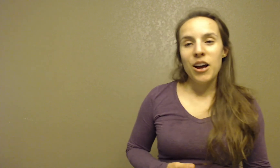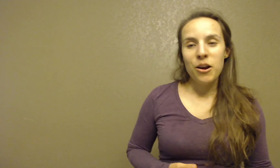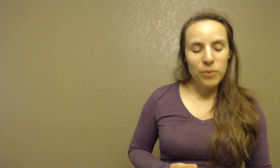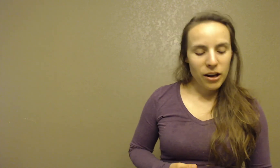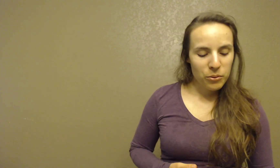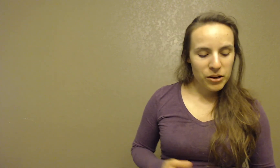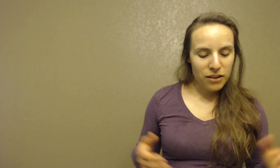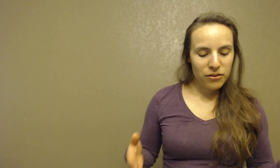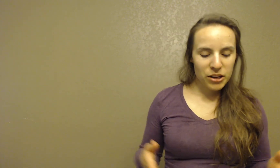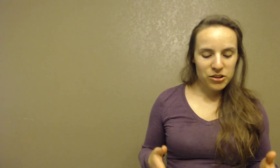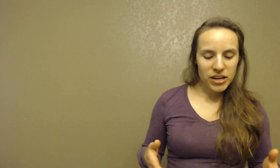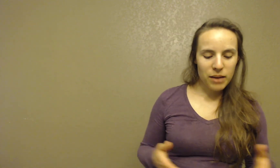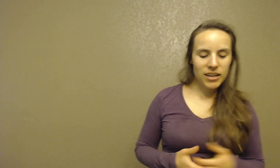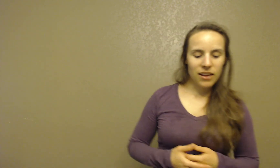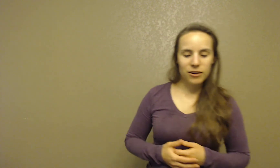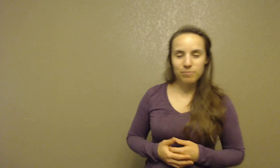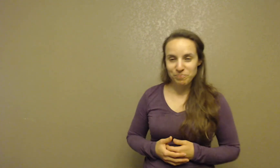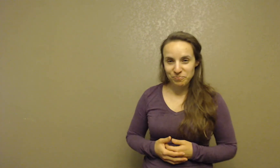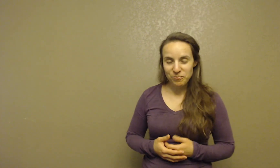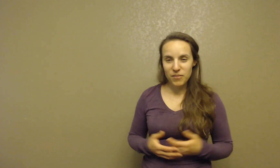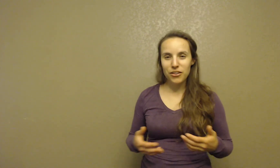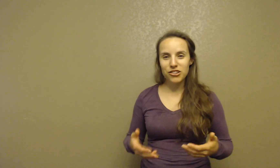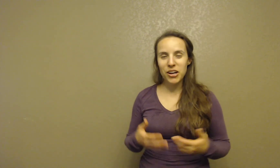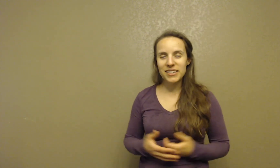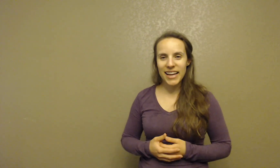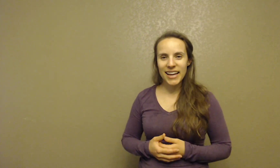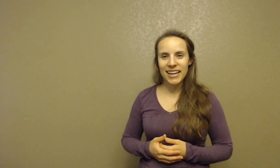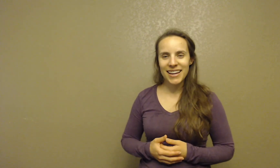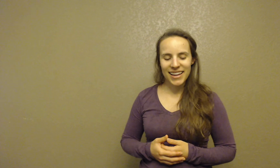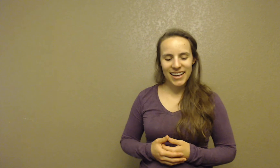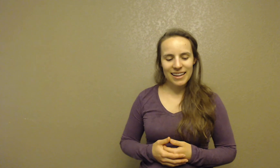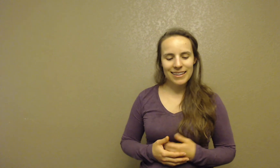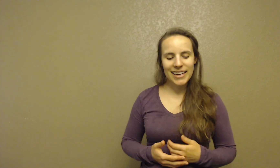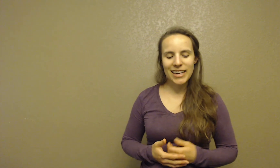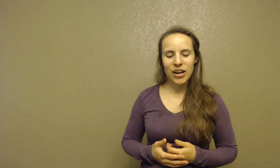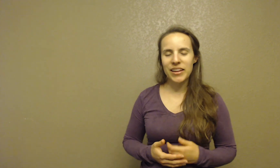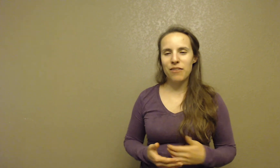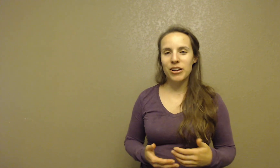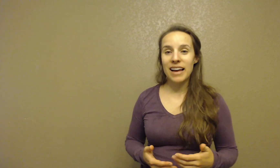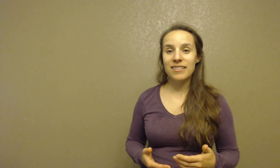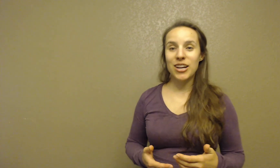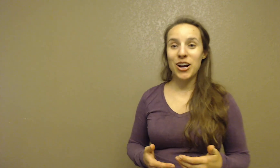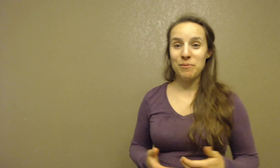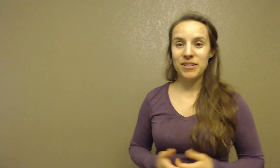Well, we're not finished our time together. The song today is Leaning on the Everlasting Arms.